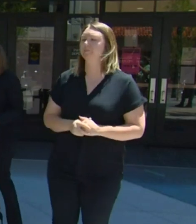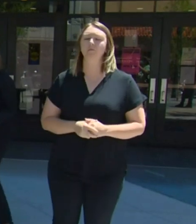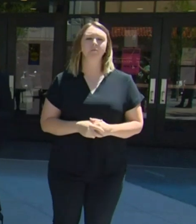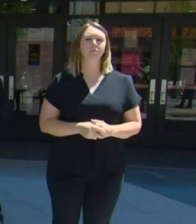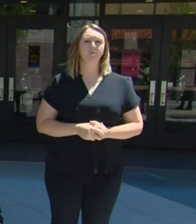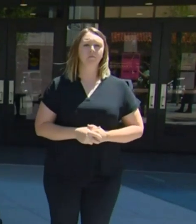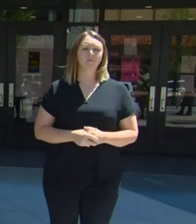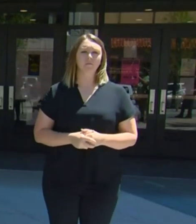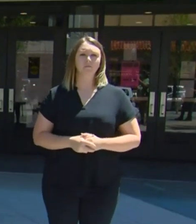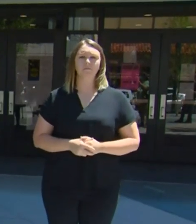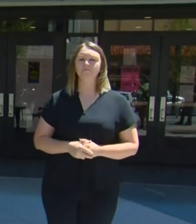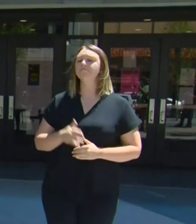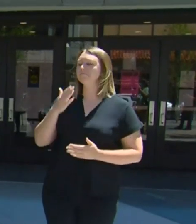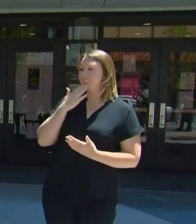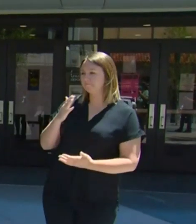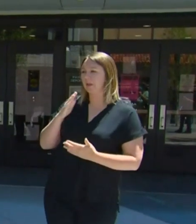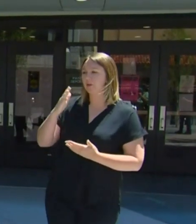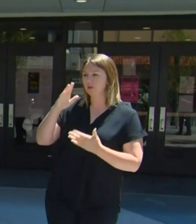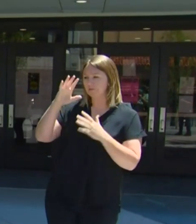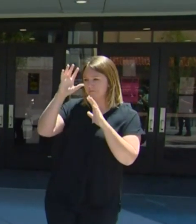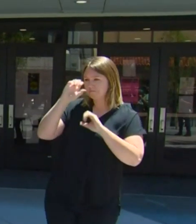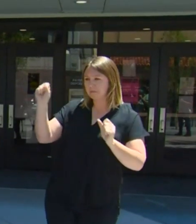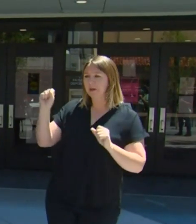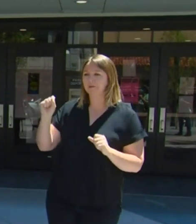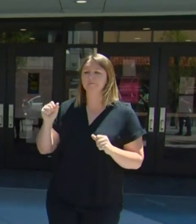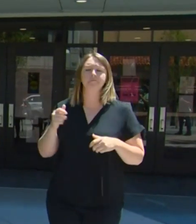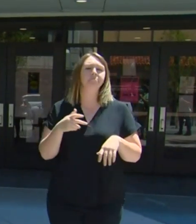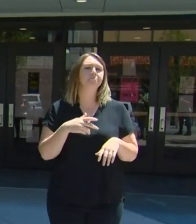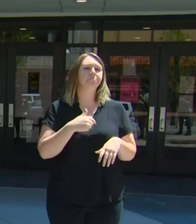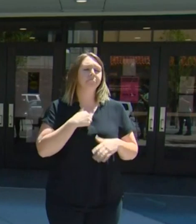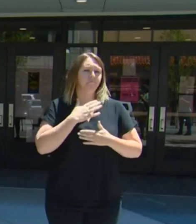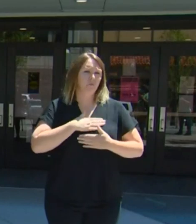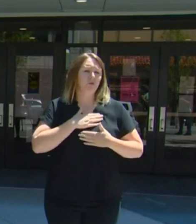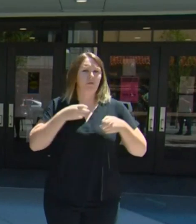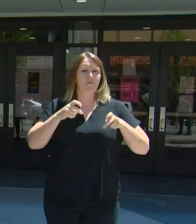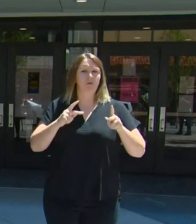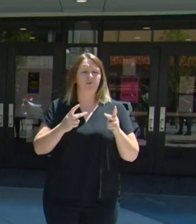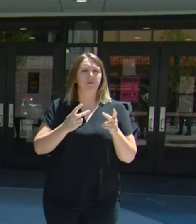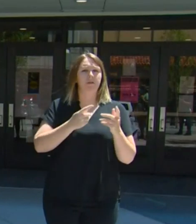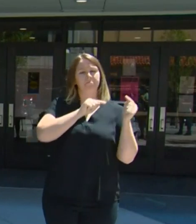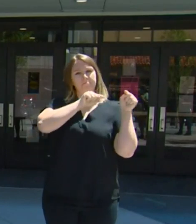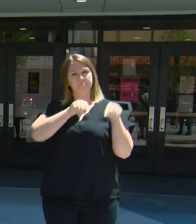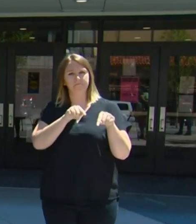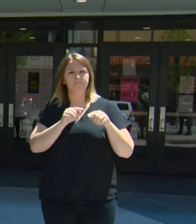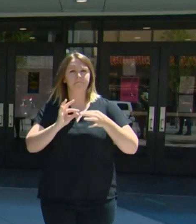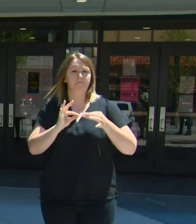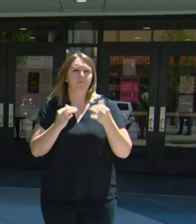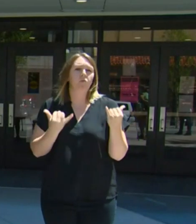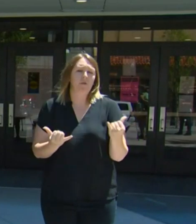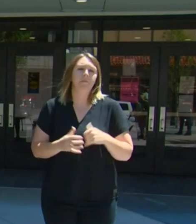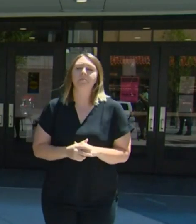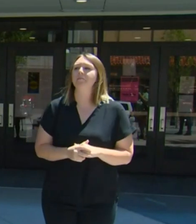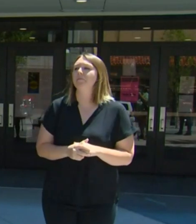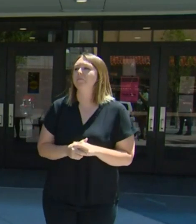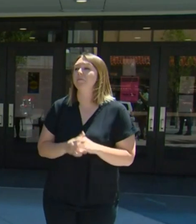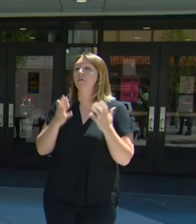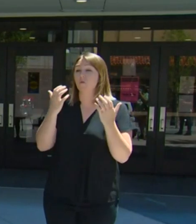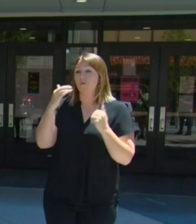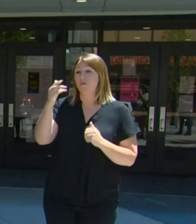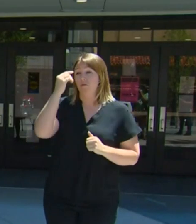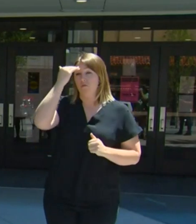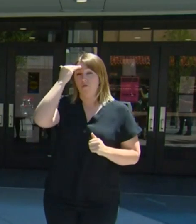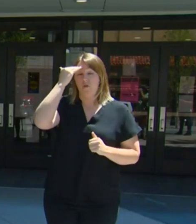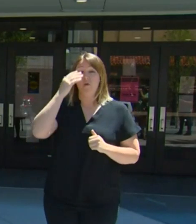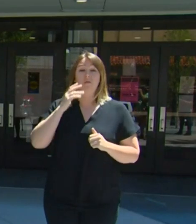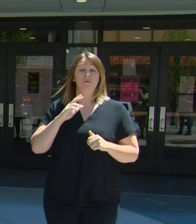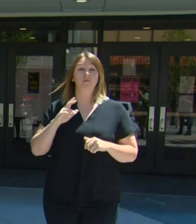Thank you Madam Mayor. I appreciate the opportunity to be here today and I just want everyone to know that the officers of the Boise Police